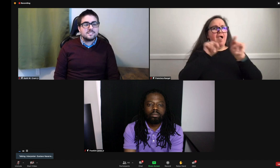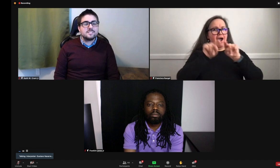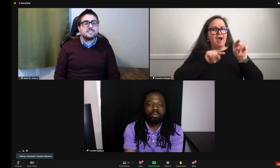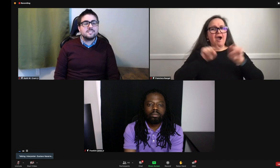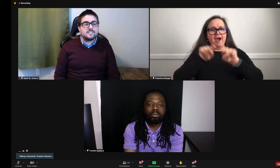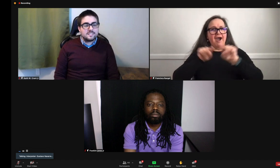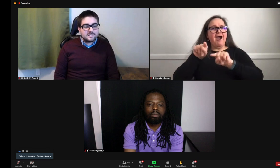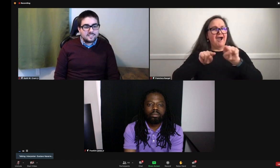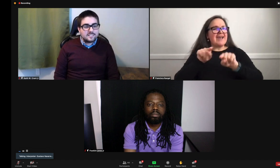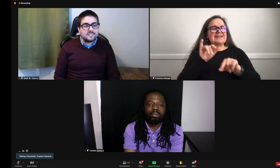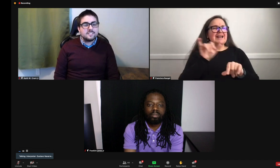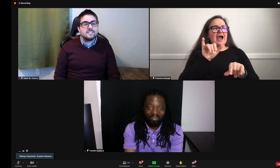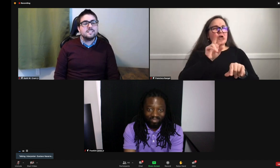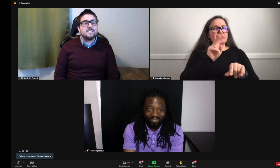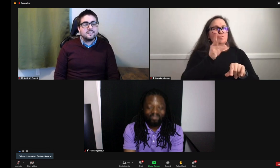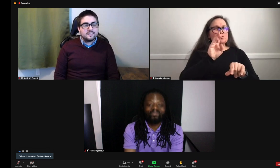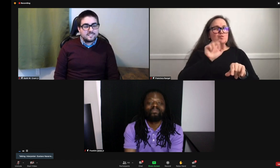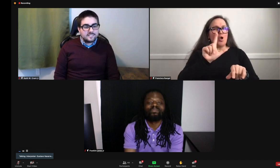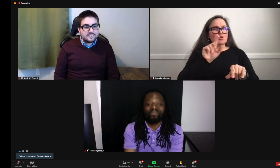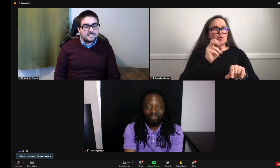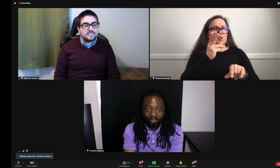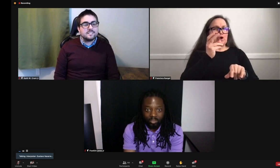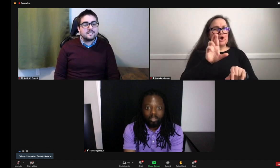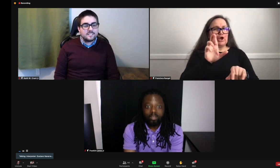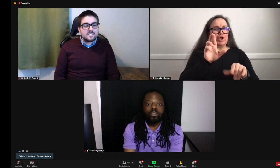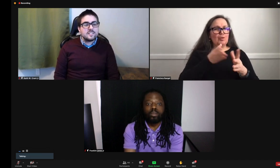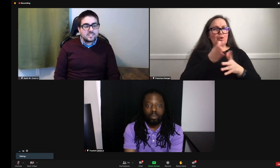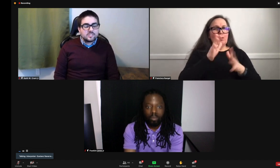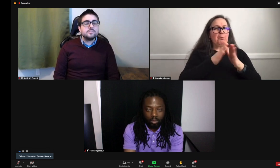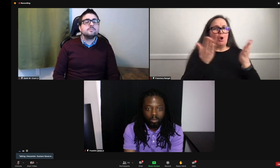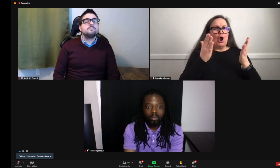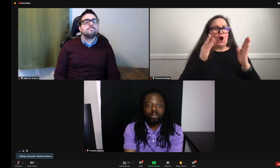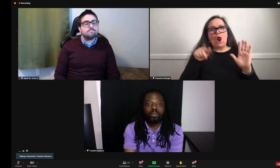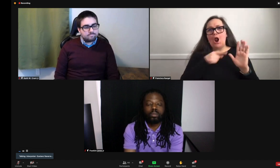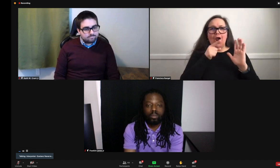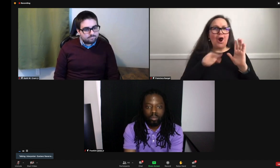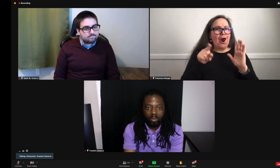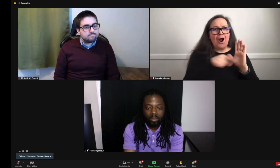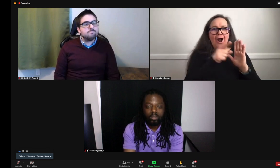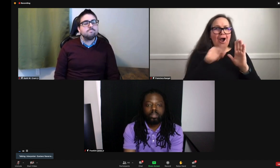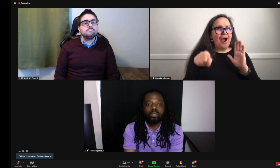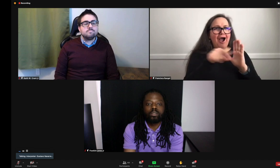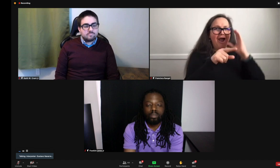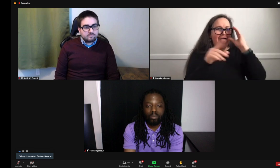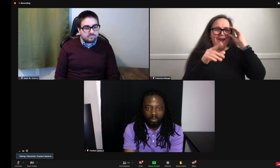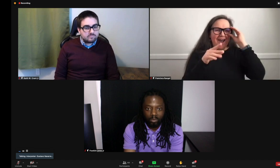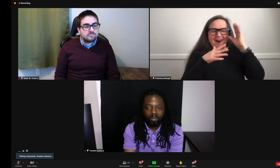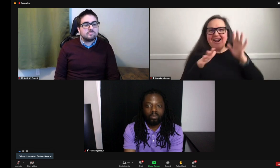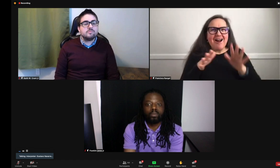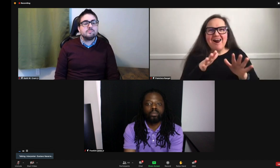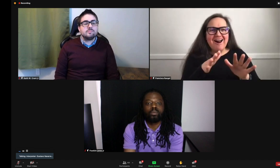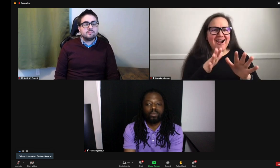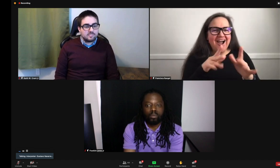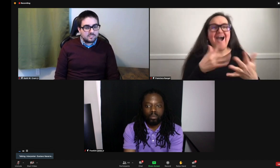stories. As you look at the books, just like a virtual book that you're able to navigate